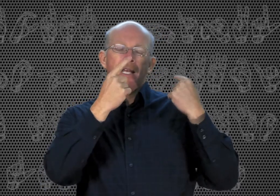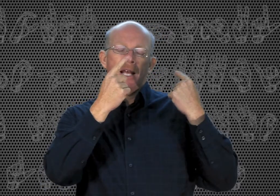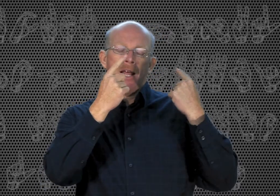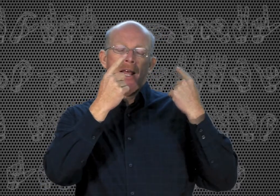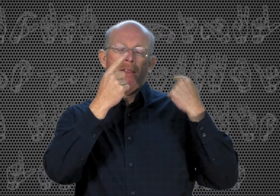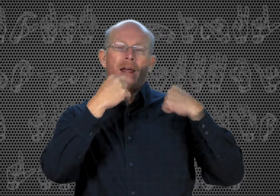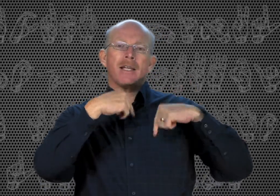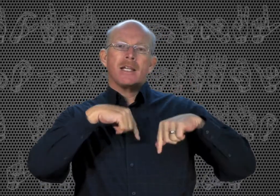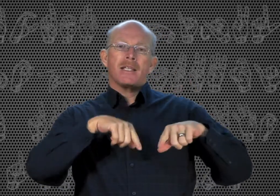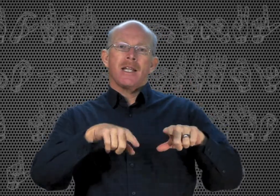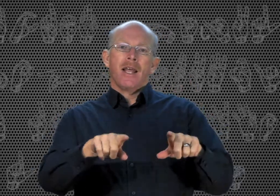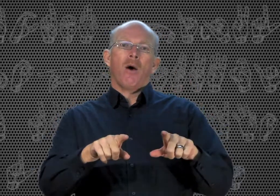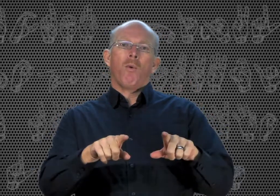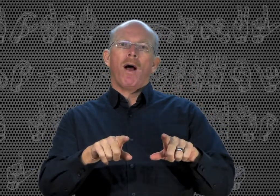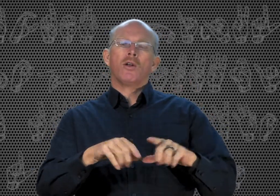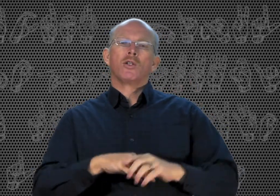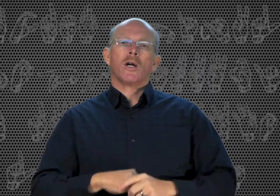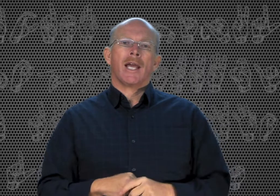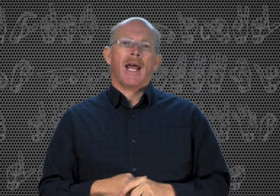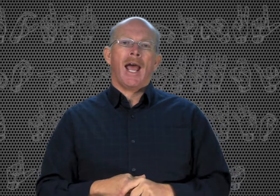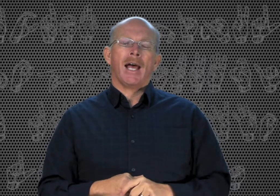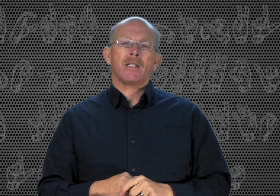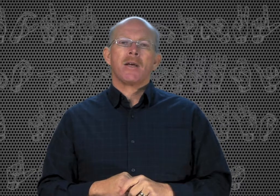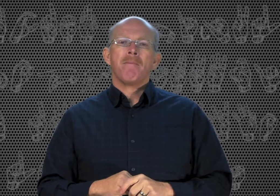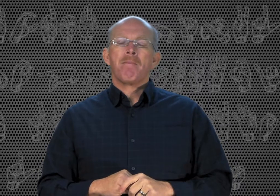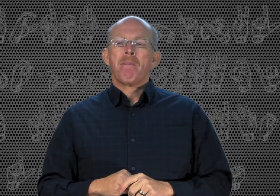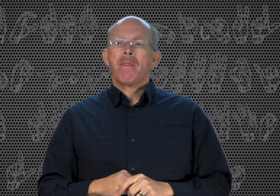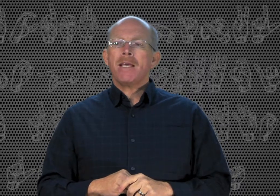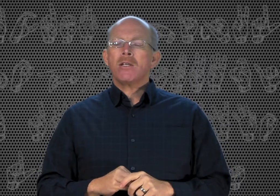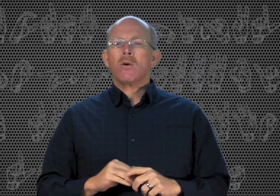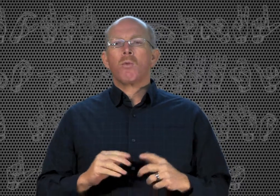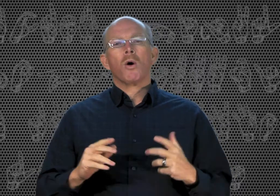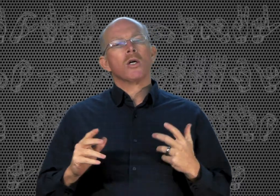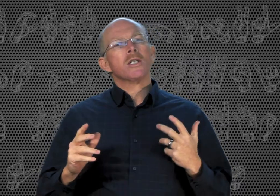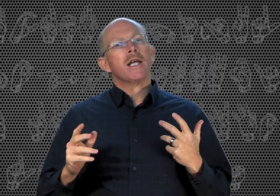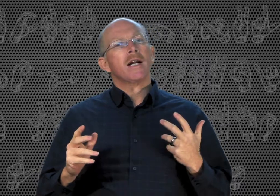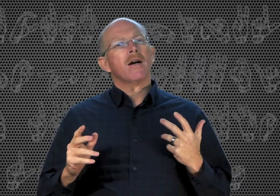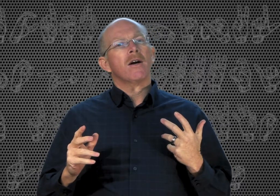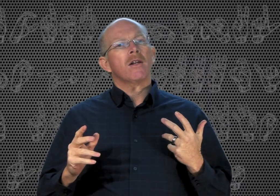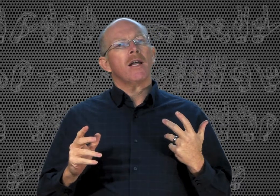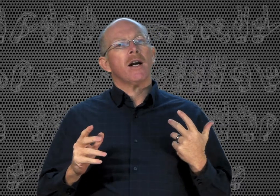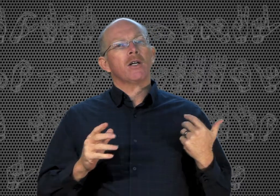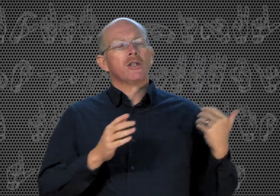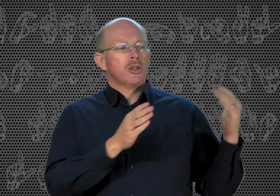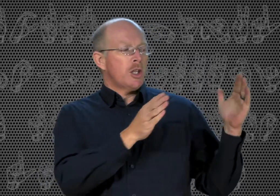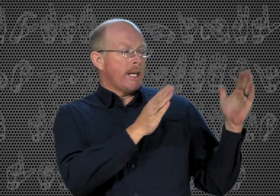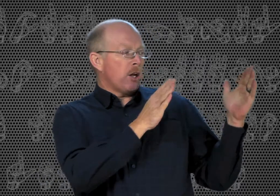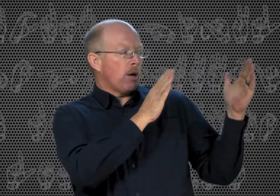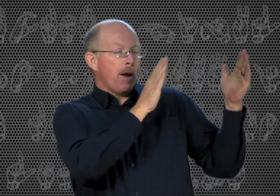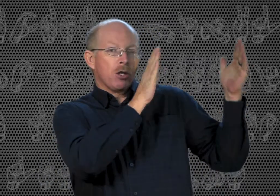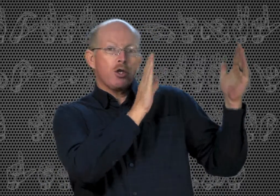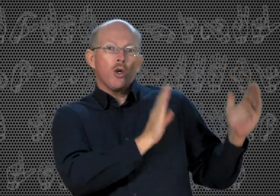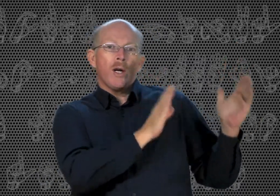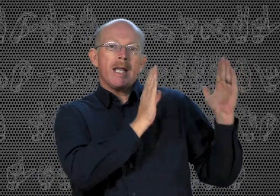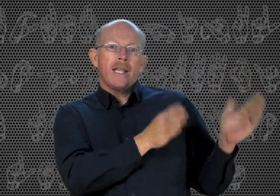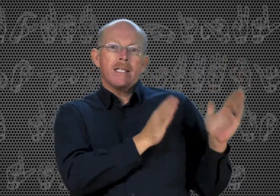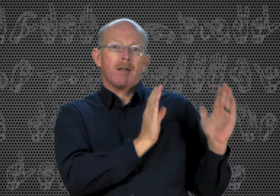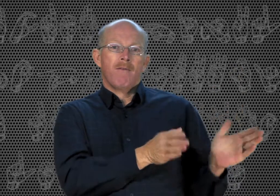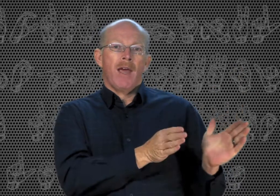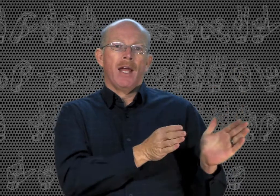lesson that while, during, and as, these are words that talk about during this event,